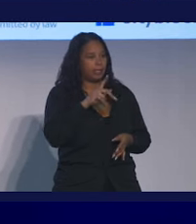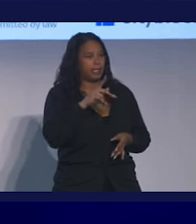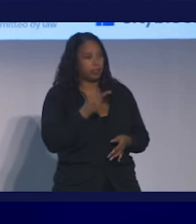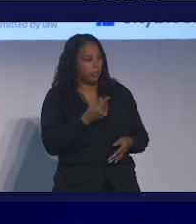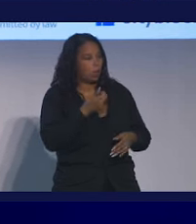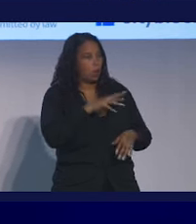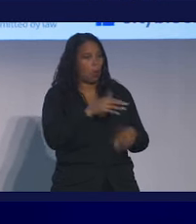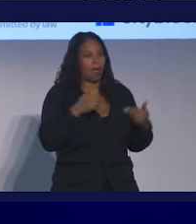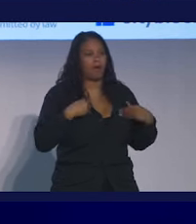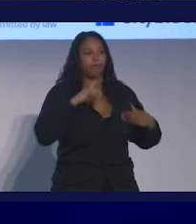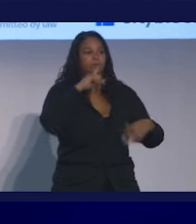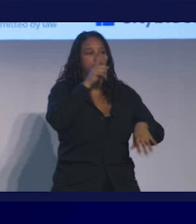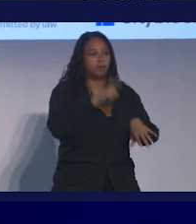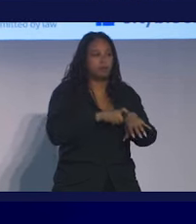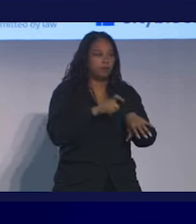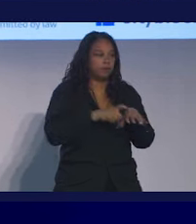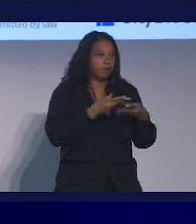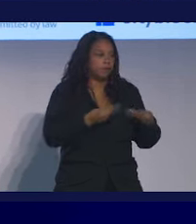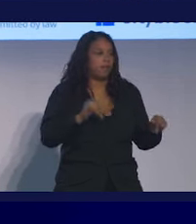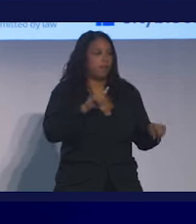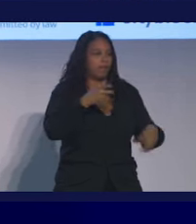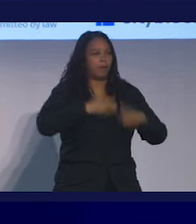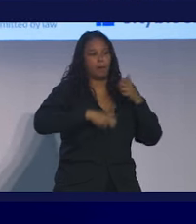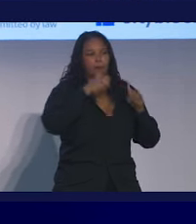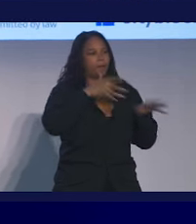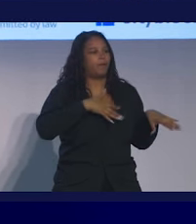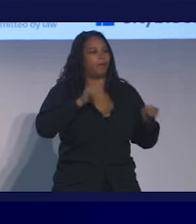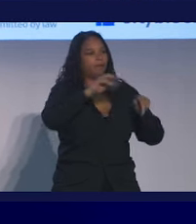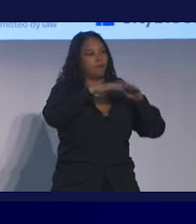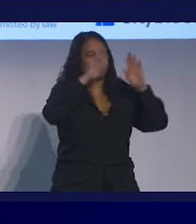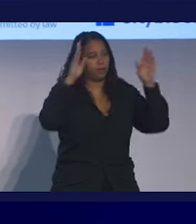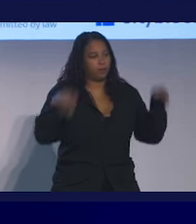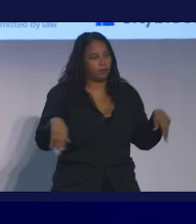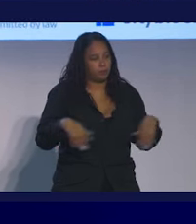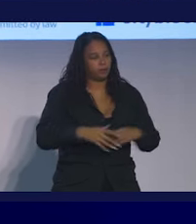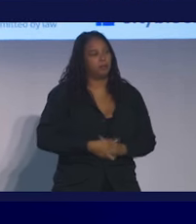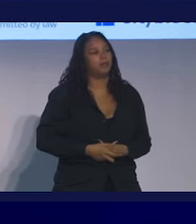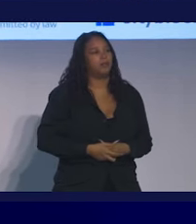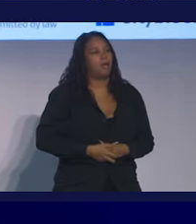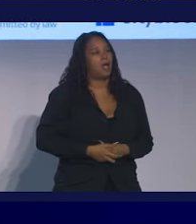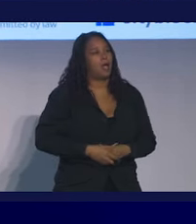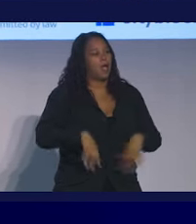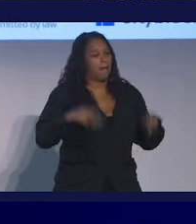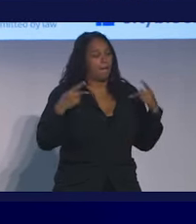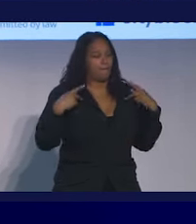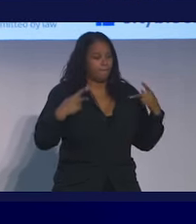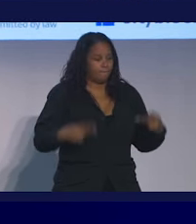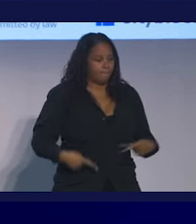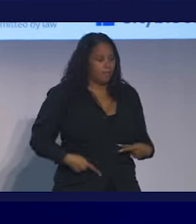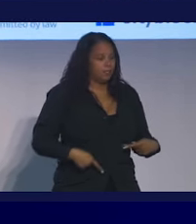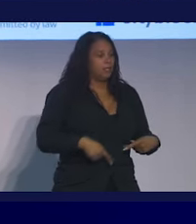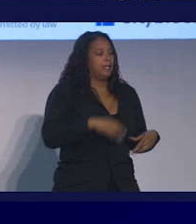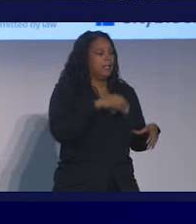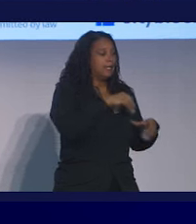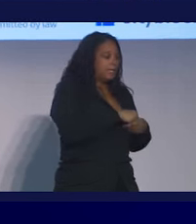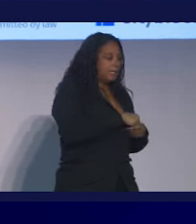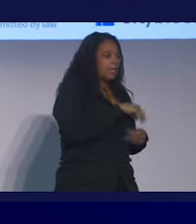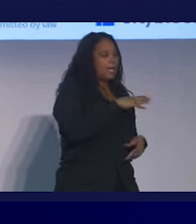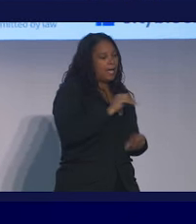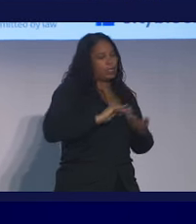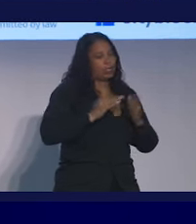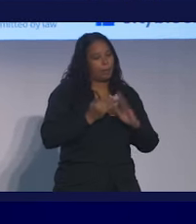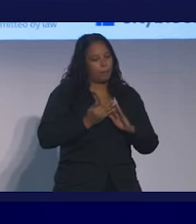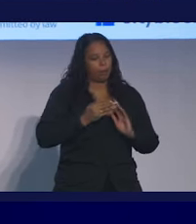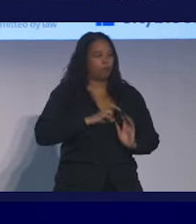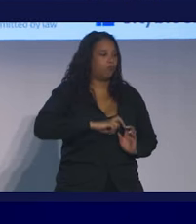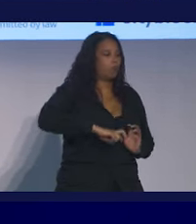to solve that problem for you so you don't have to leave your house. And then we're physically in the communities that we serve with neighborhood and mobile